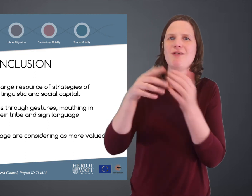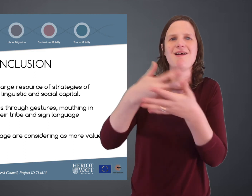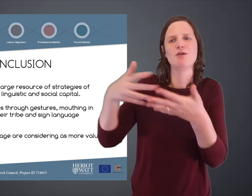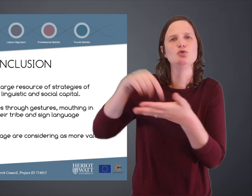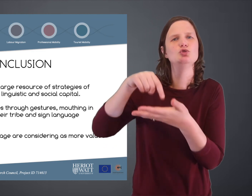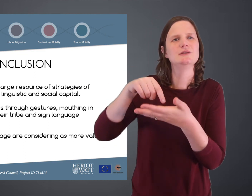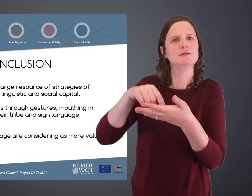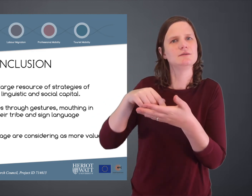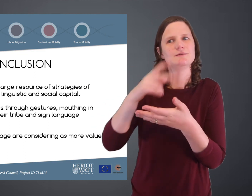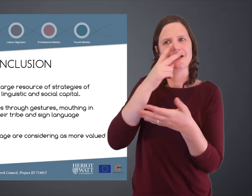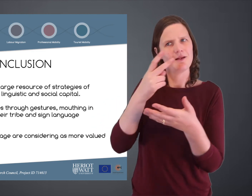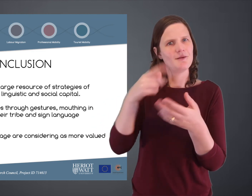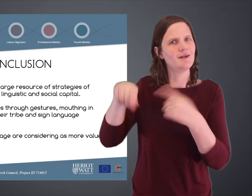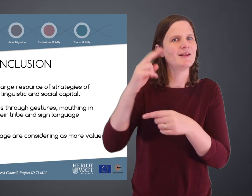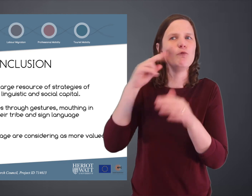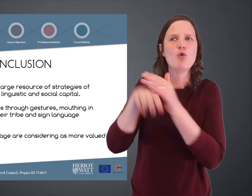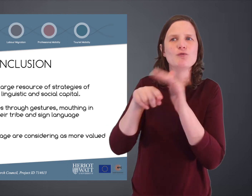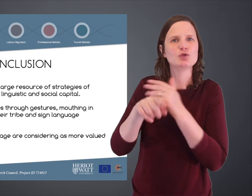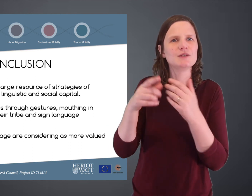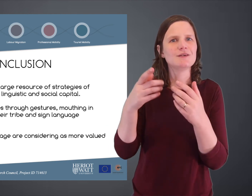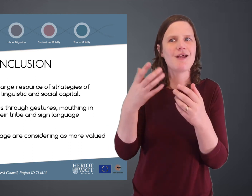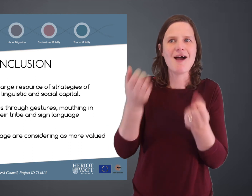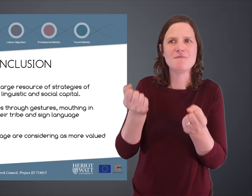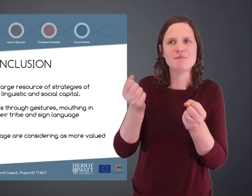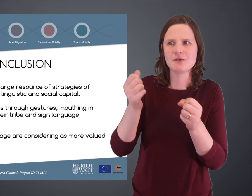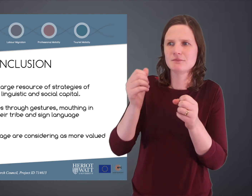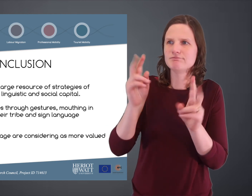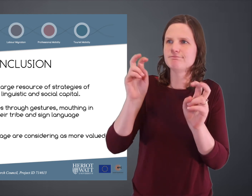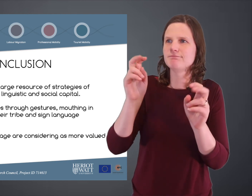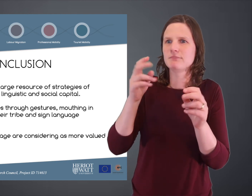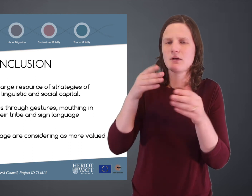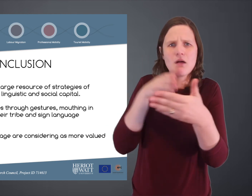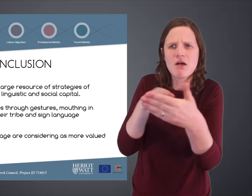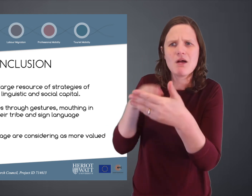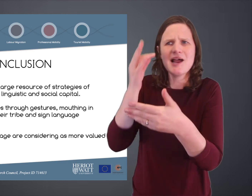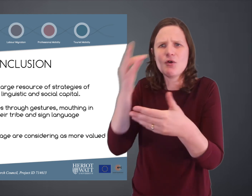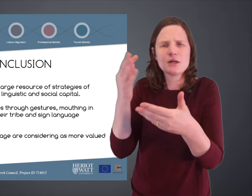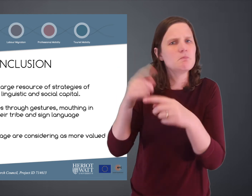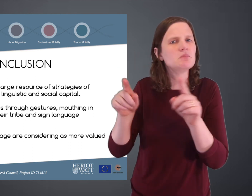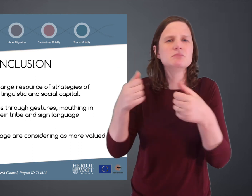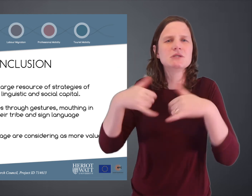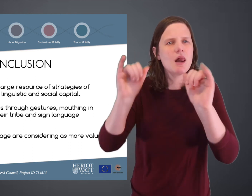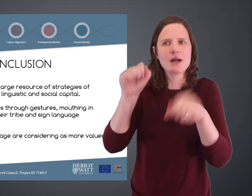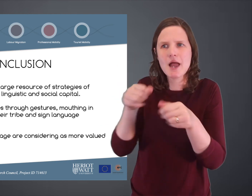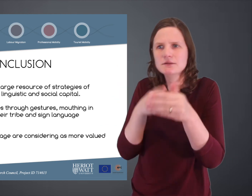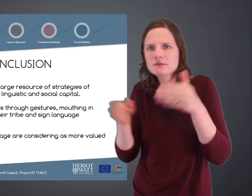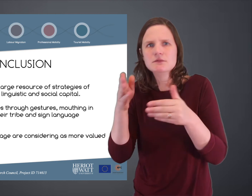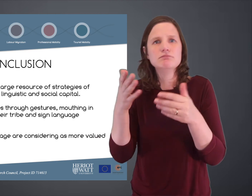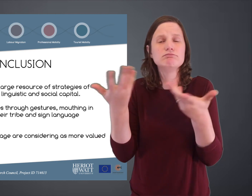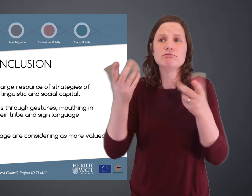In terms of refugees' language use, you see that they can encounter barriers with communication with hearing people, but they have